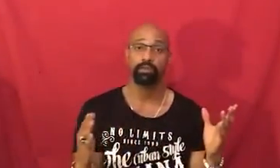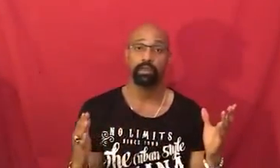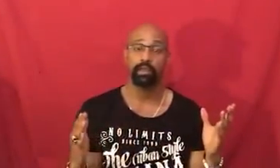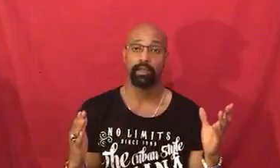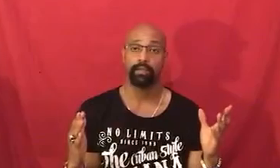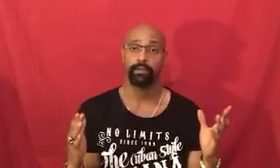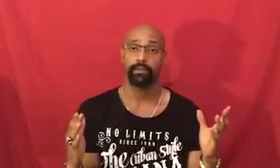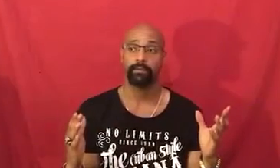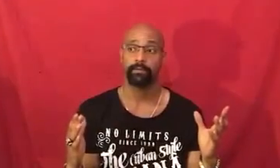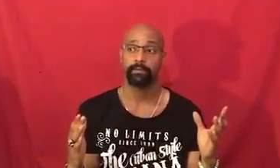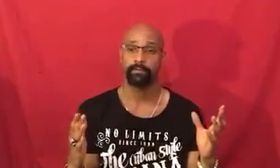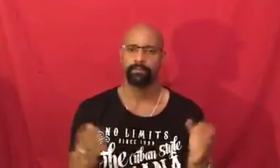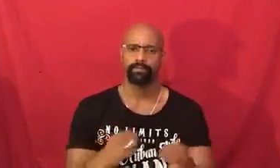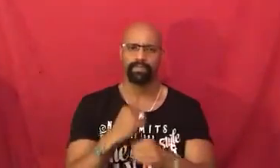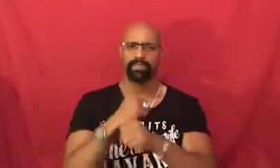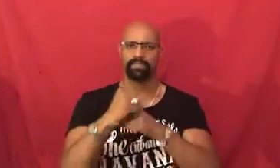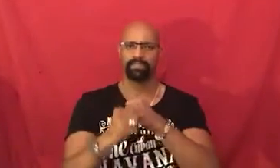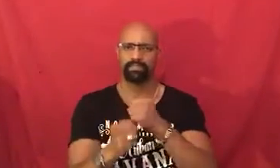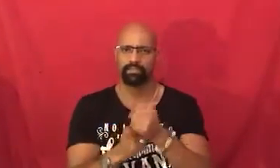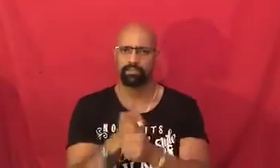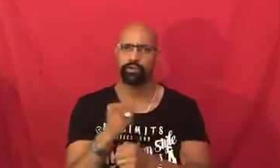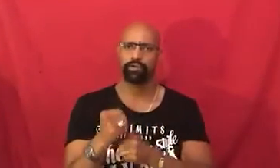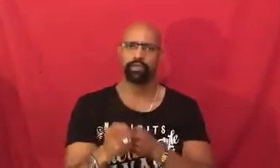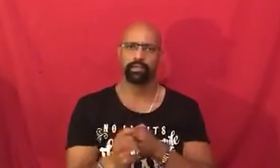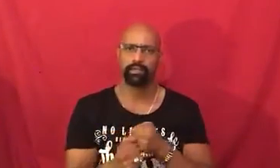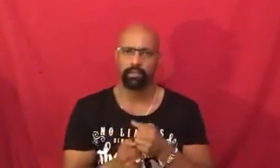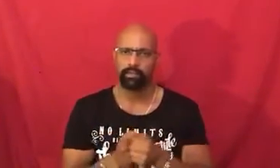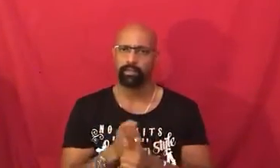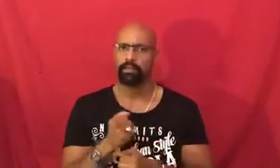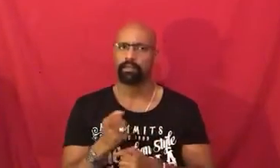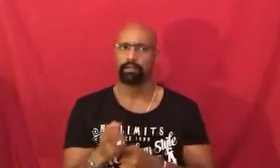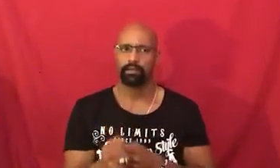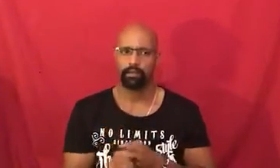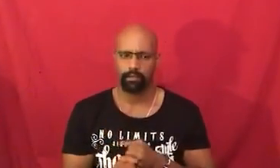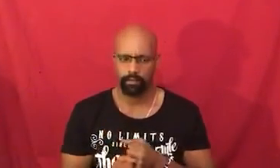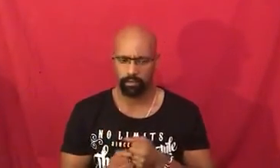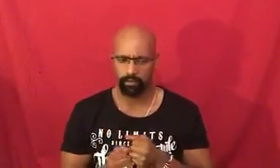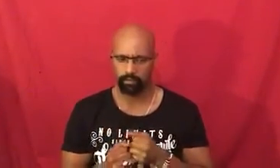and it's this turning and